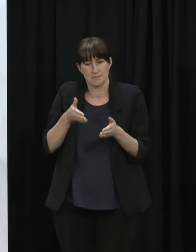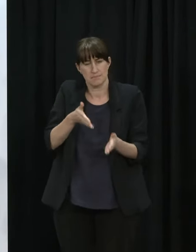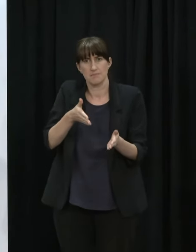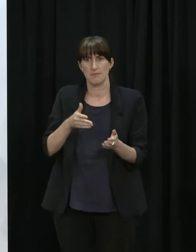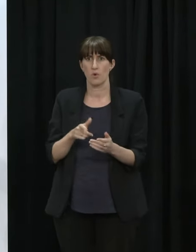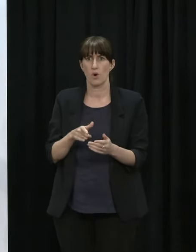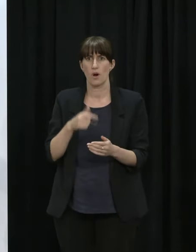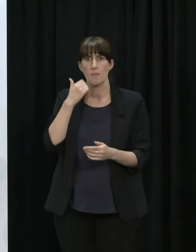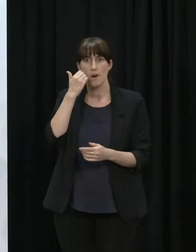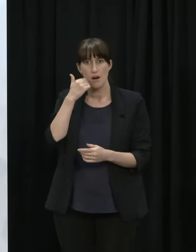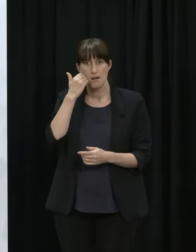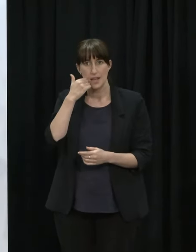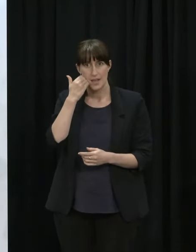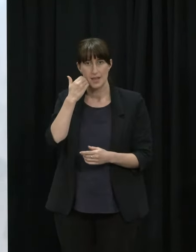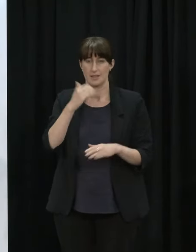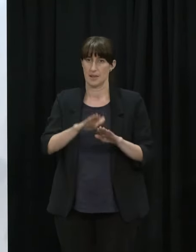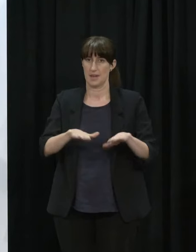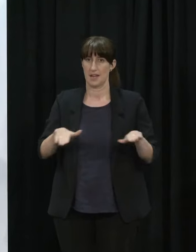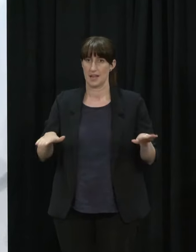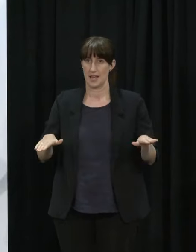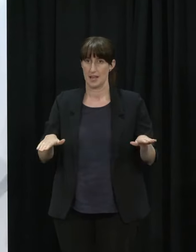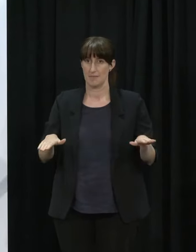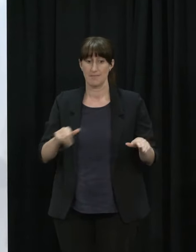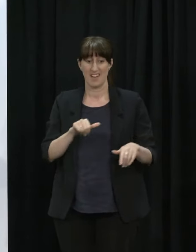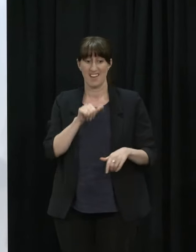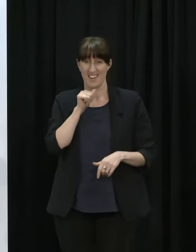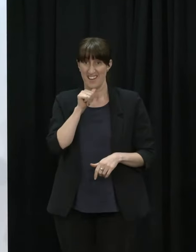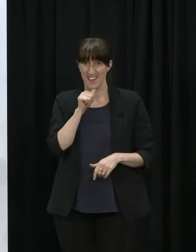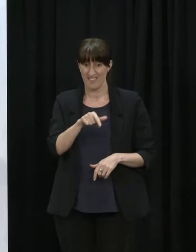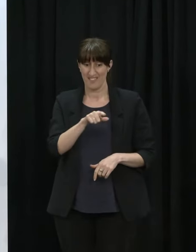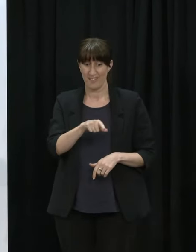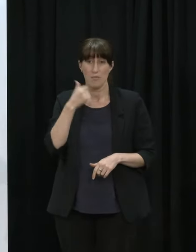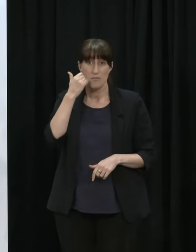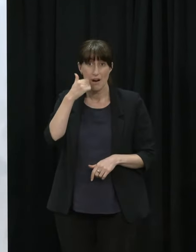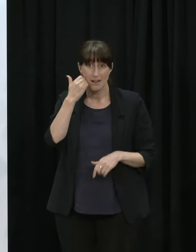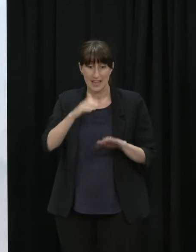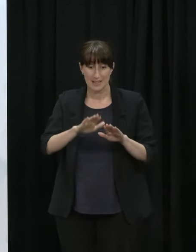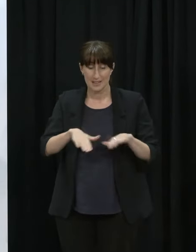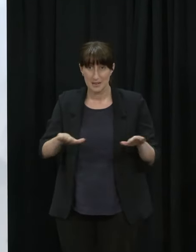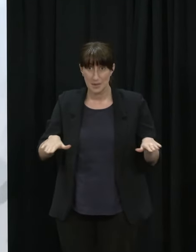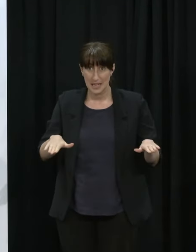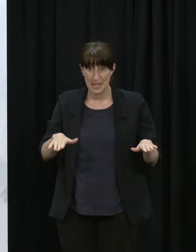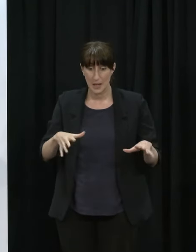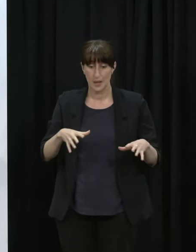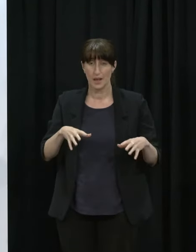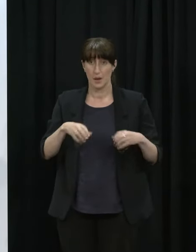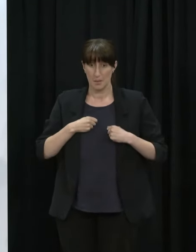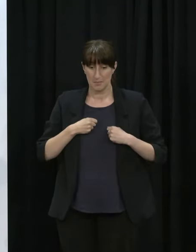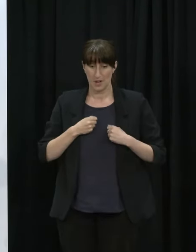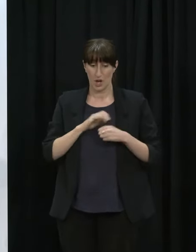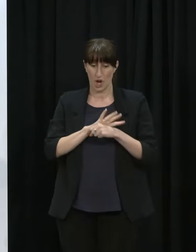would likely bear a disproportionate burden of this disease without the protection of vaccination.